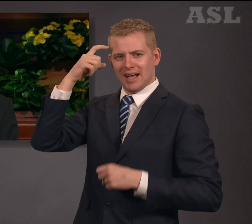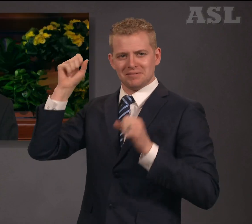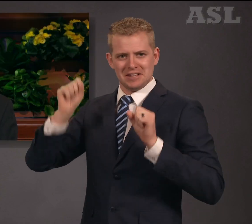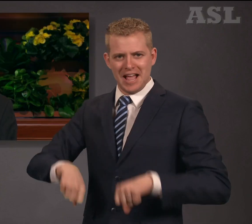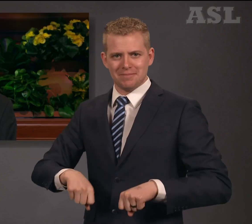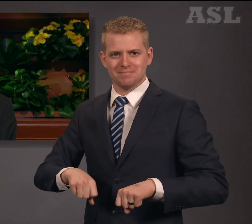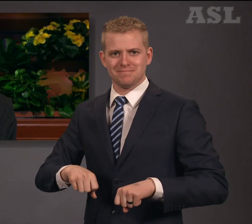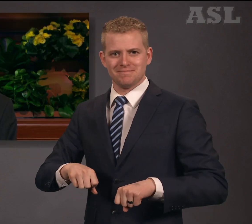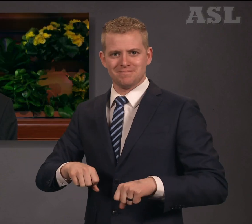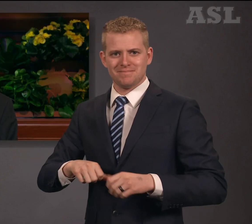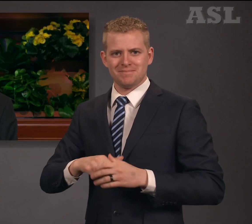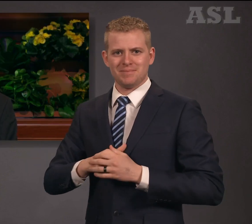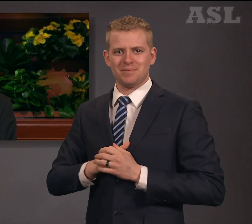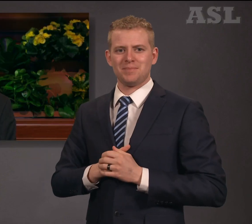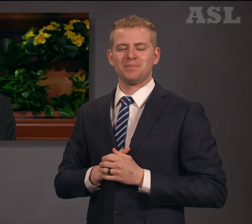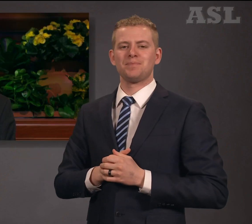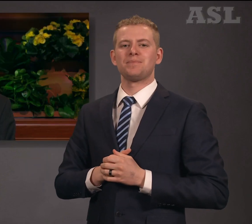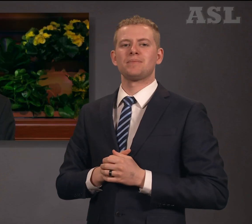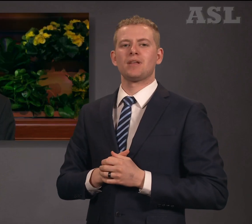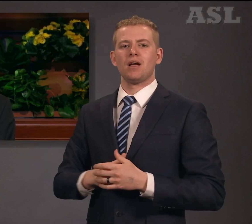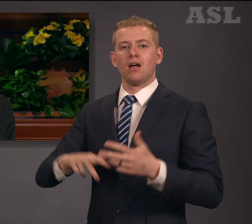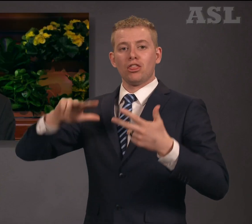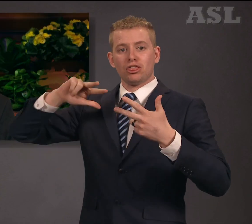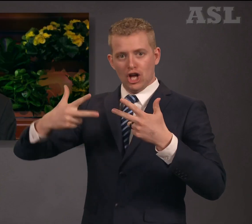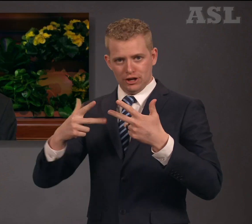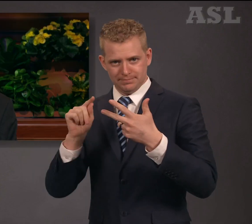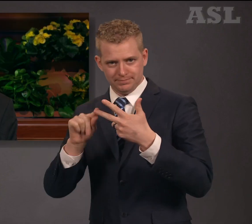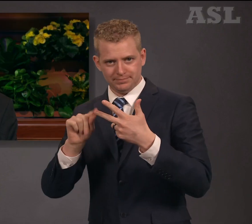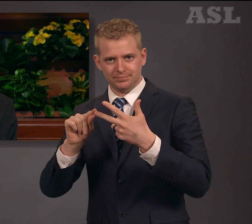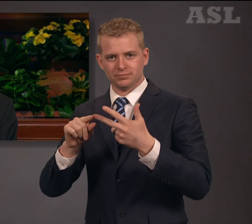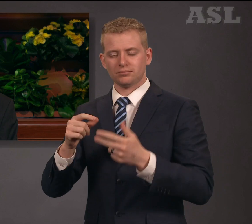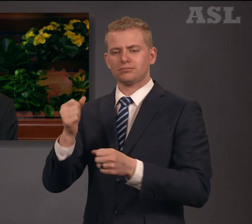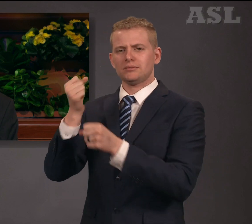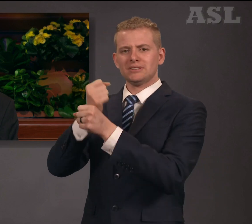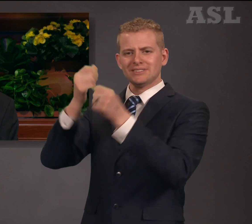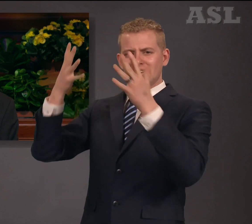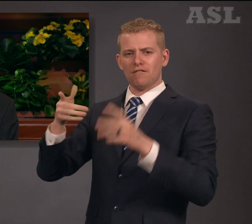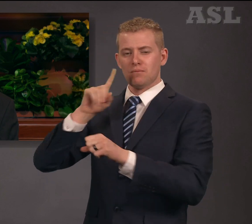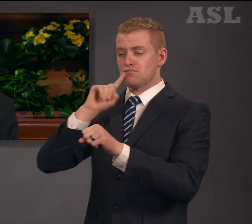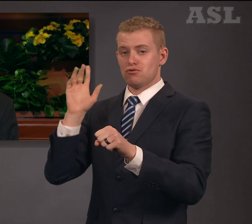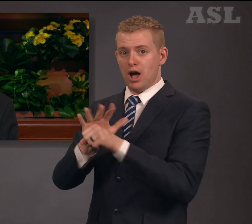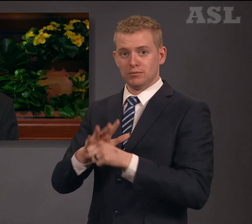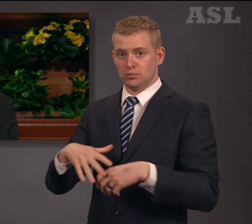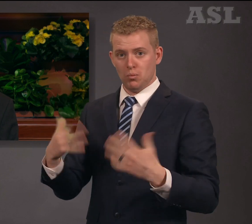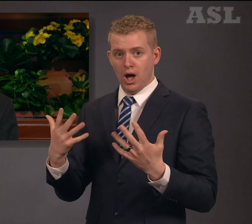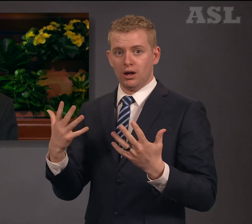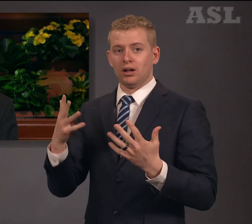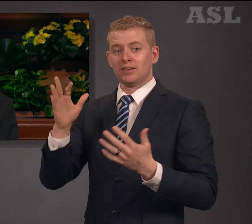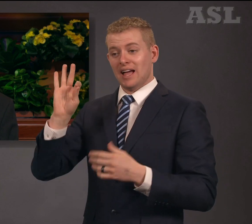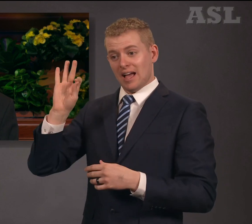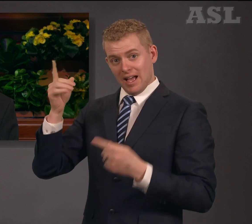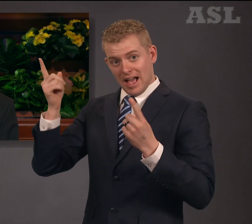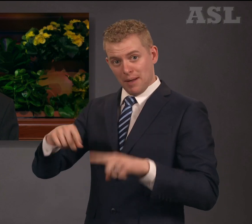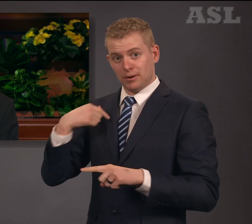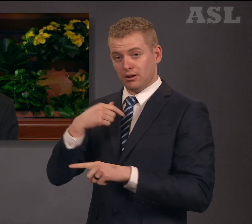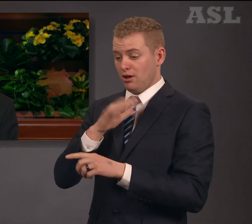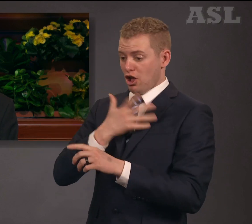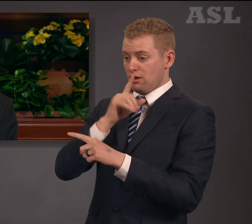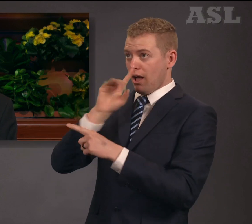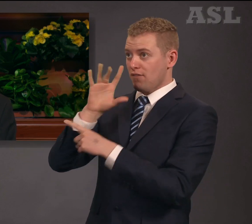Third, the Savior promises that as we keep our covenants, we can feel the love of the Father and